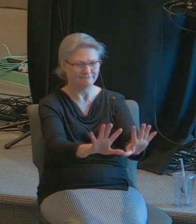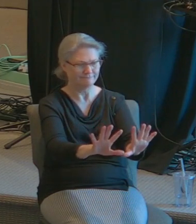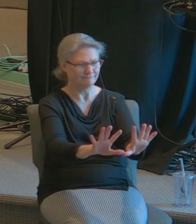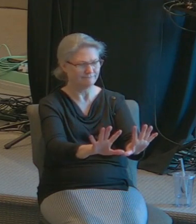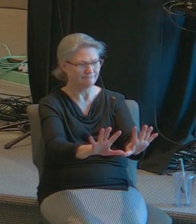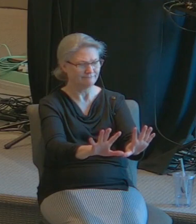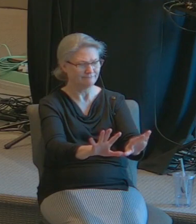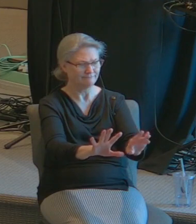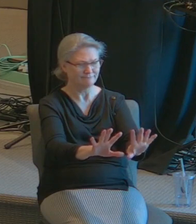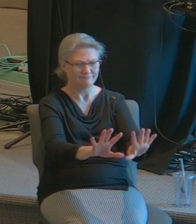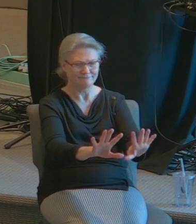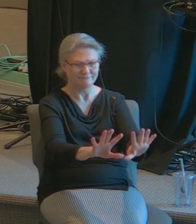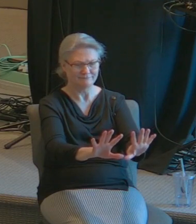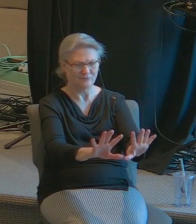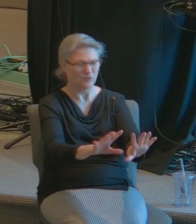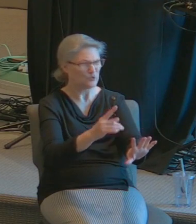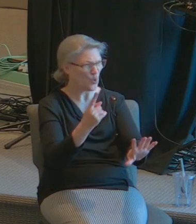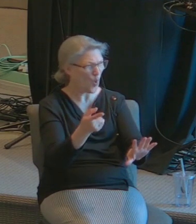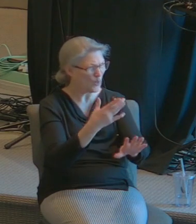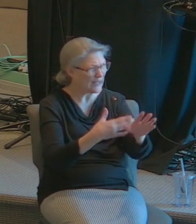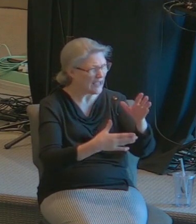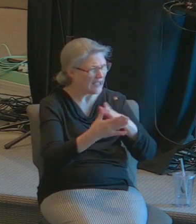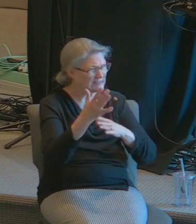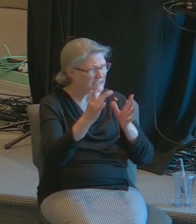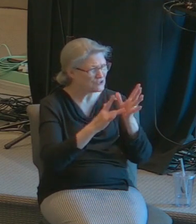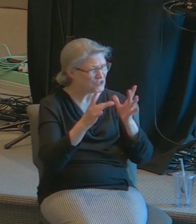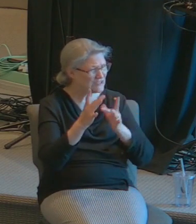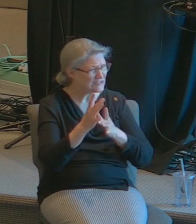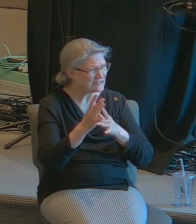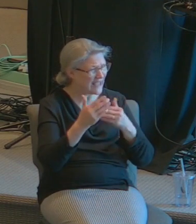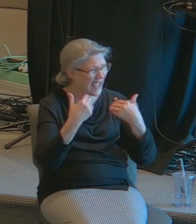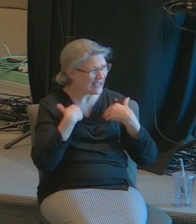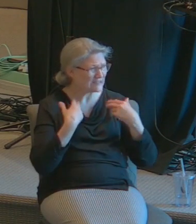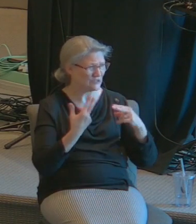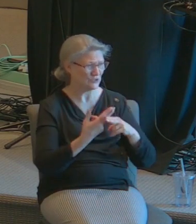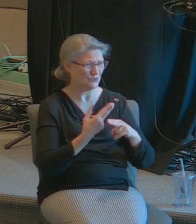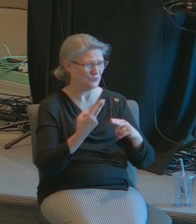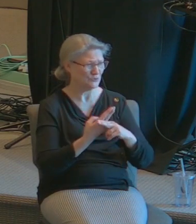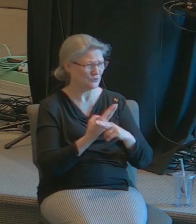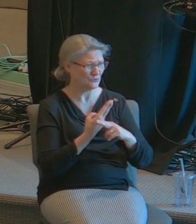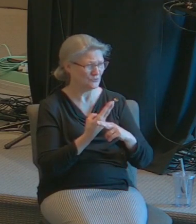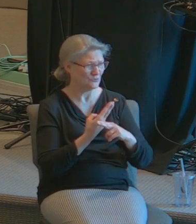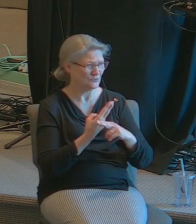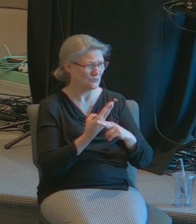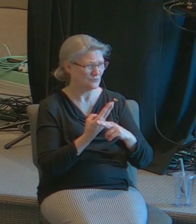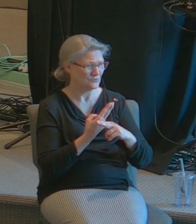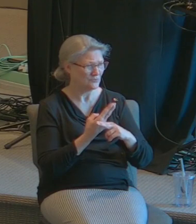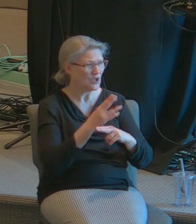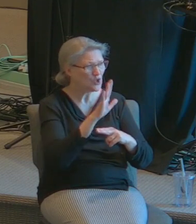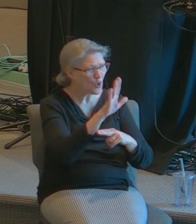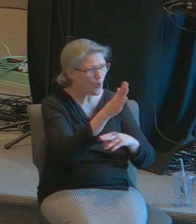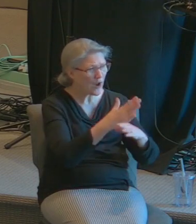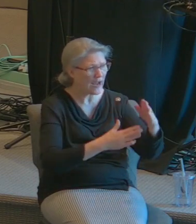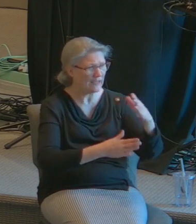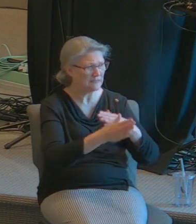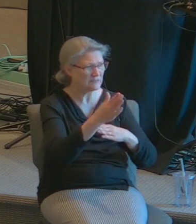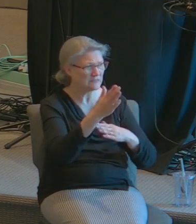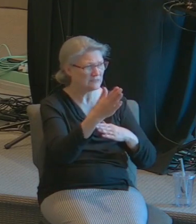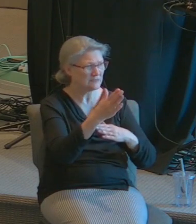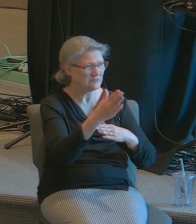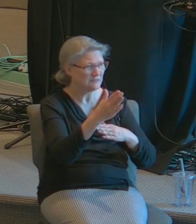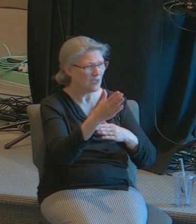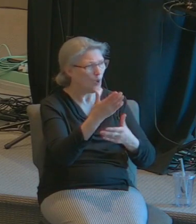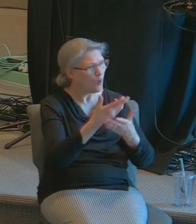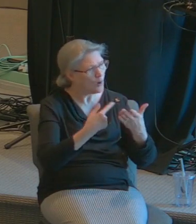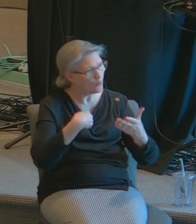those those are those only hands that Jesus Christ has right now and do you know that what we